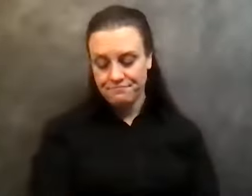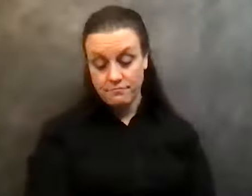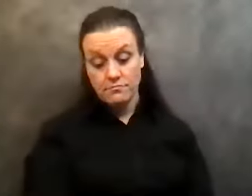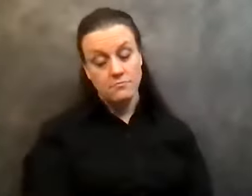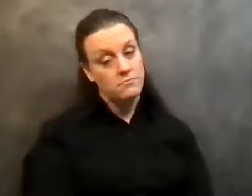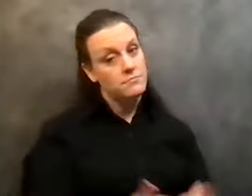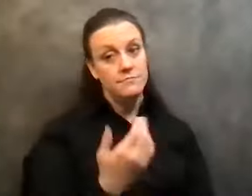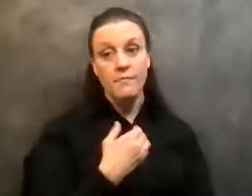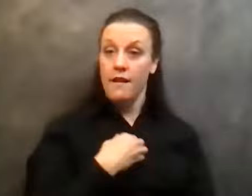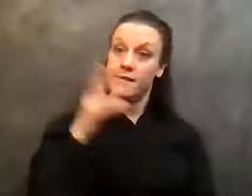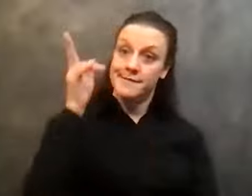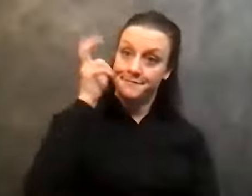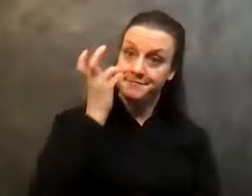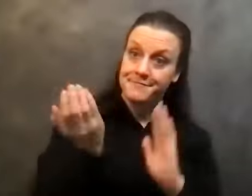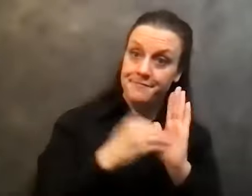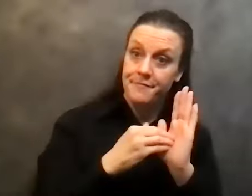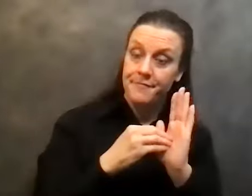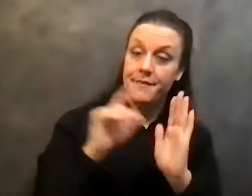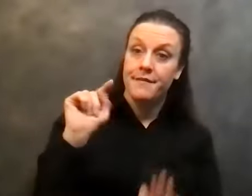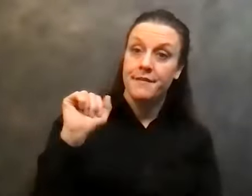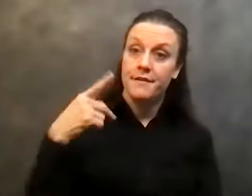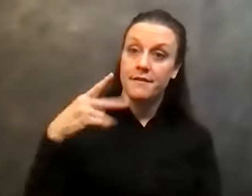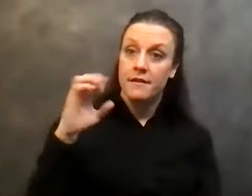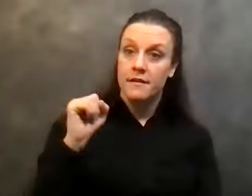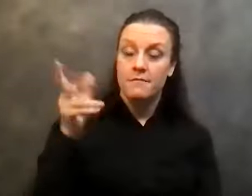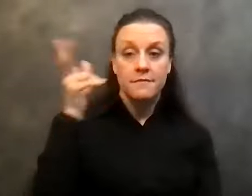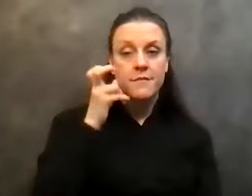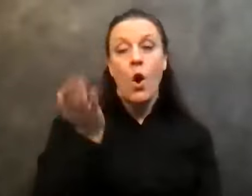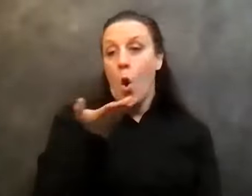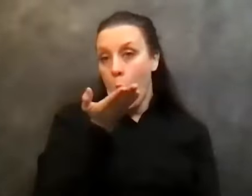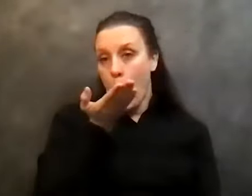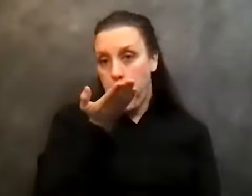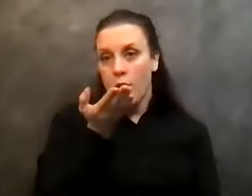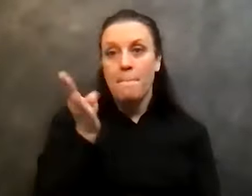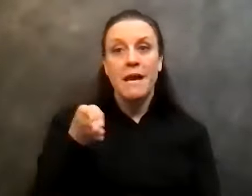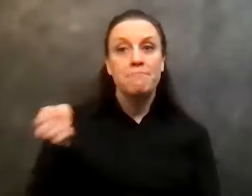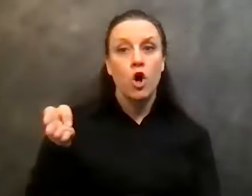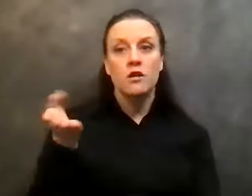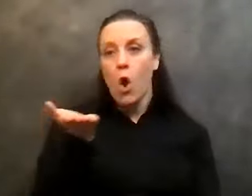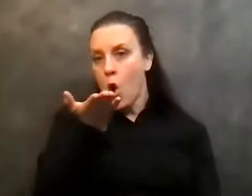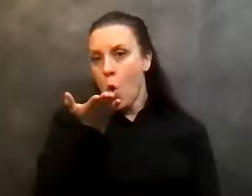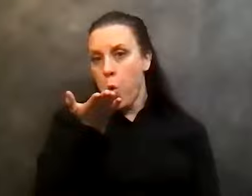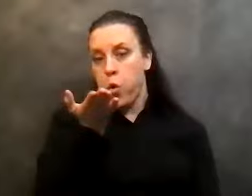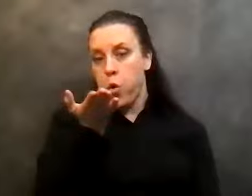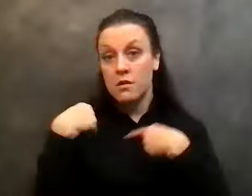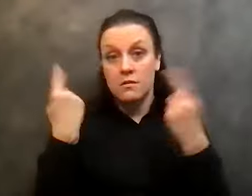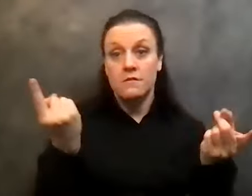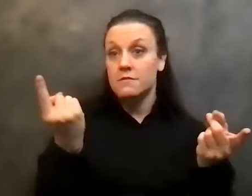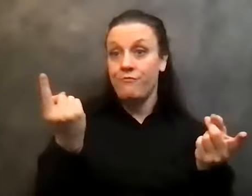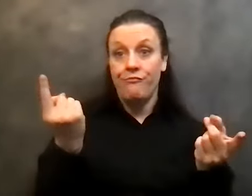cassette player and I pulled out the tapes again. I blew the dust off of my big book that I hadn't opened since treatment and I started going